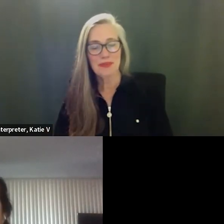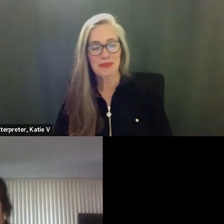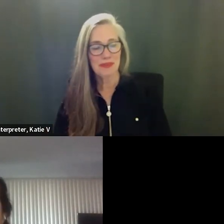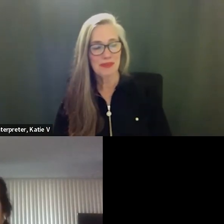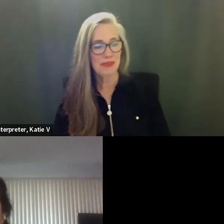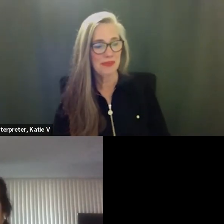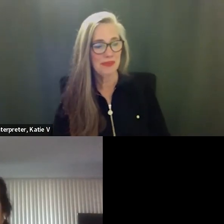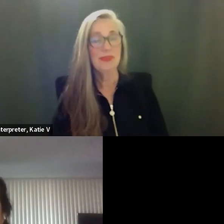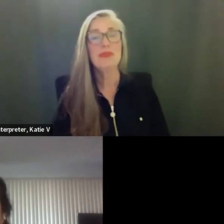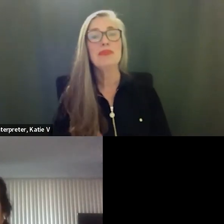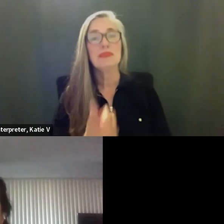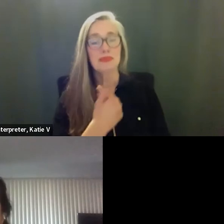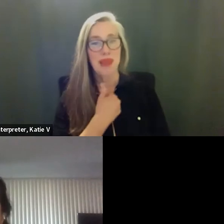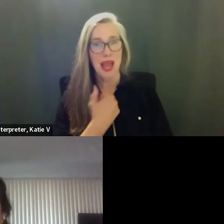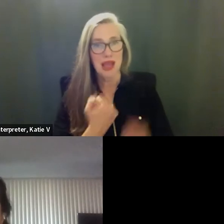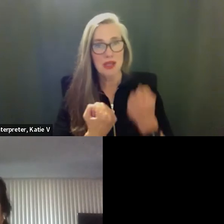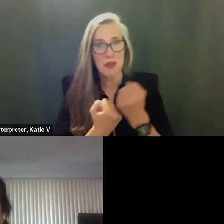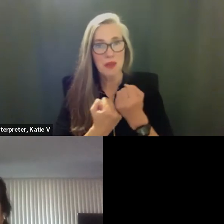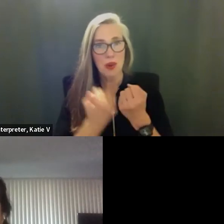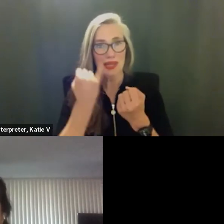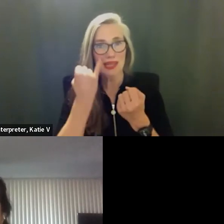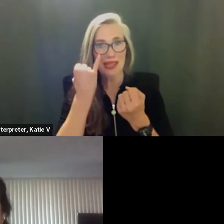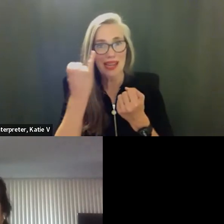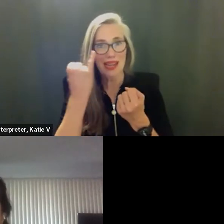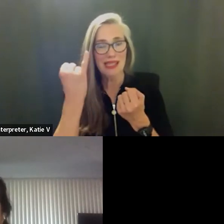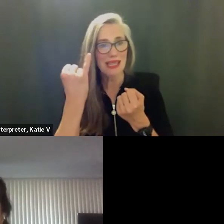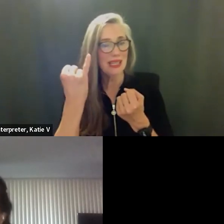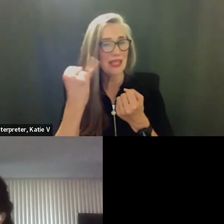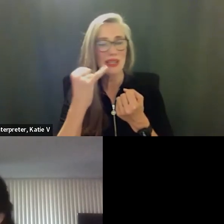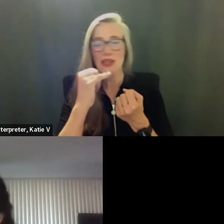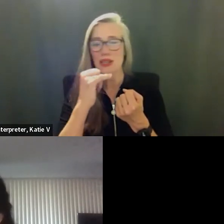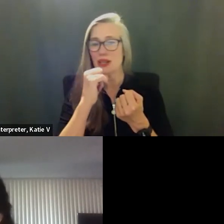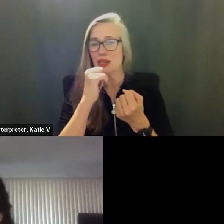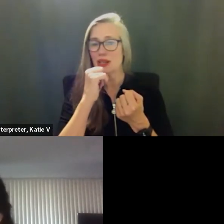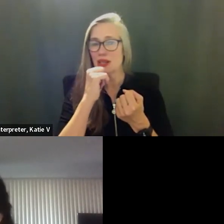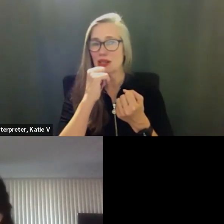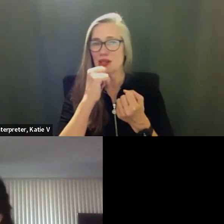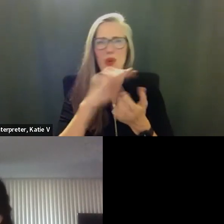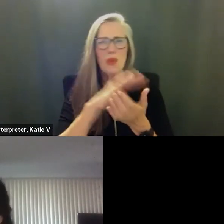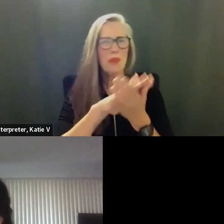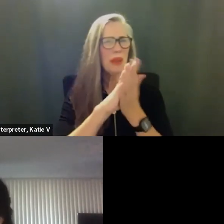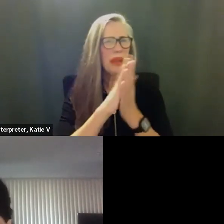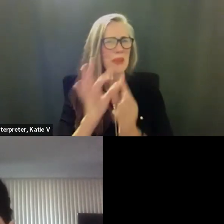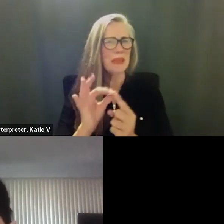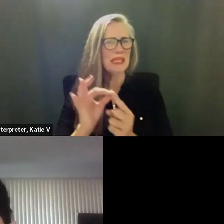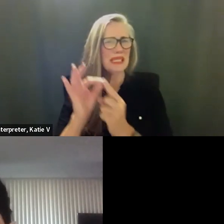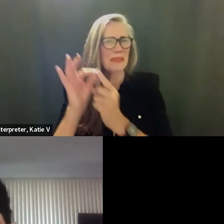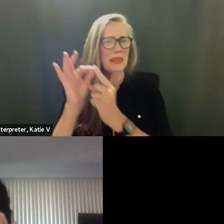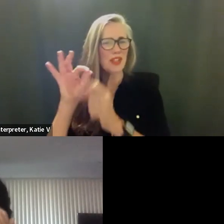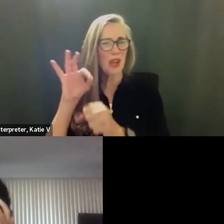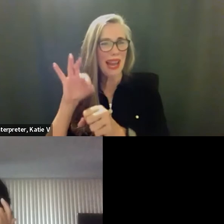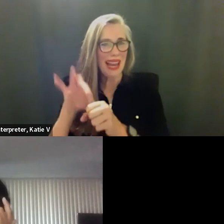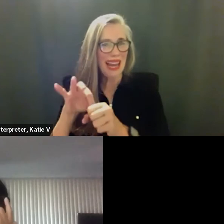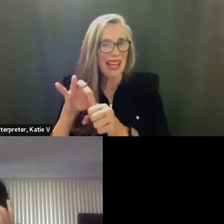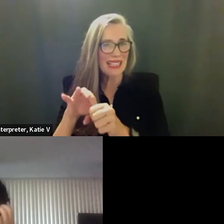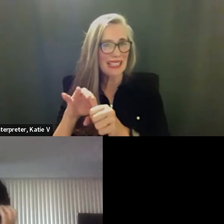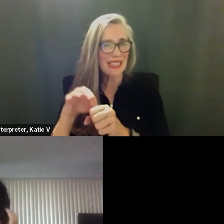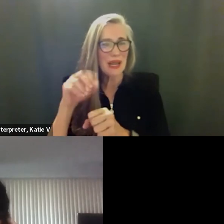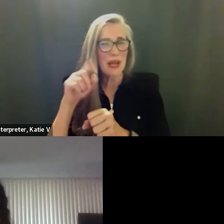um i really support the idea of it not going to special election just due to the cost i think we